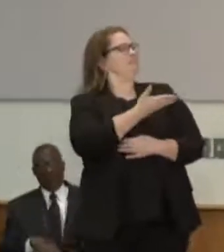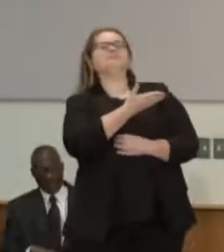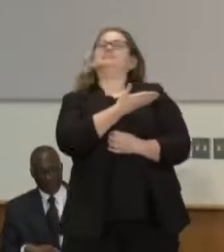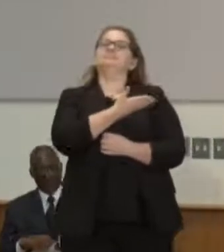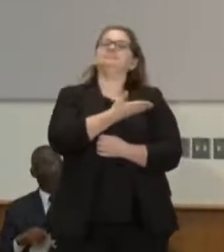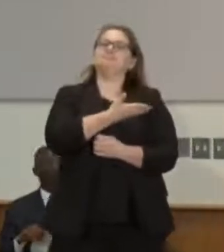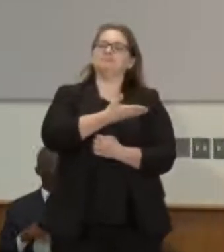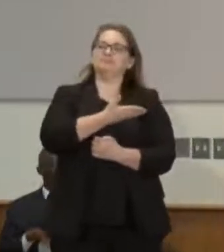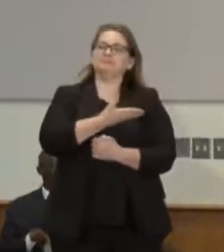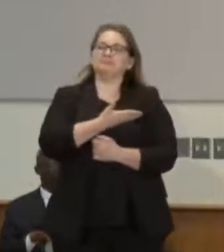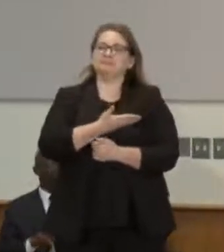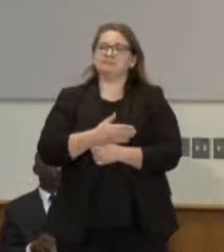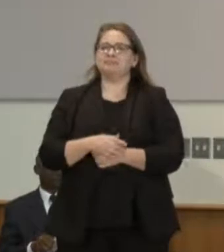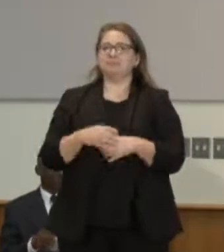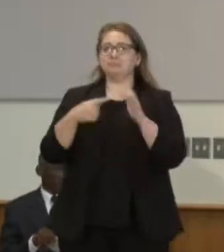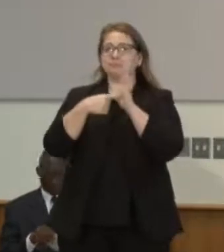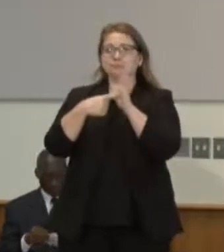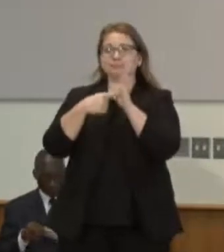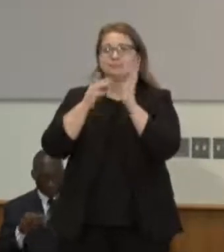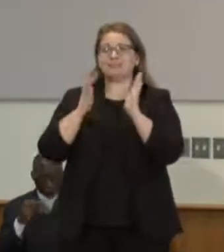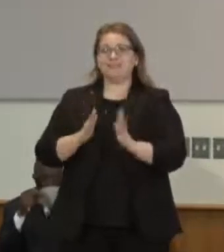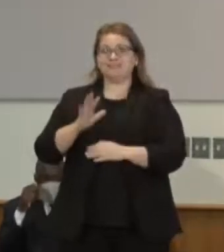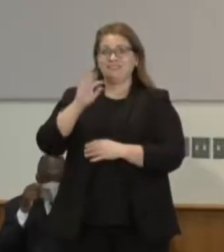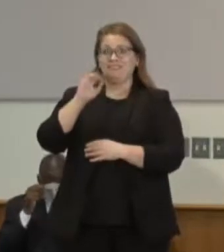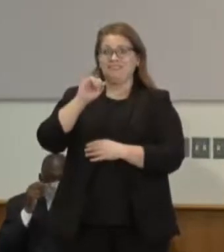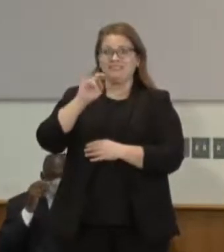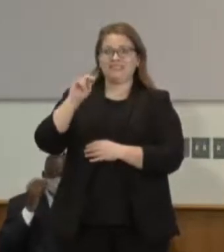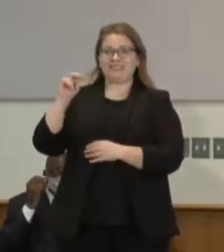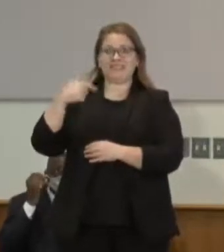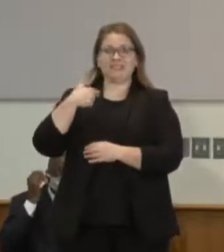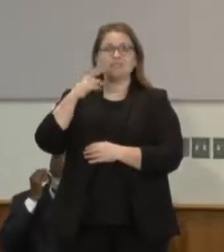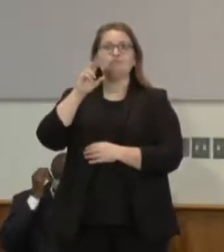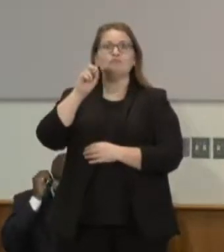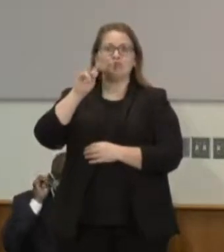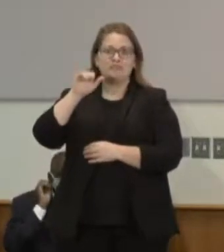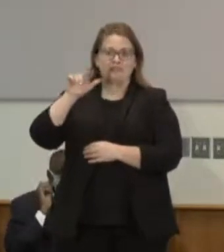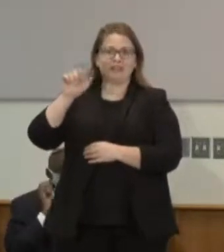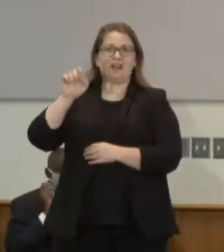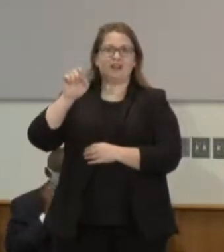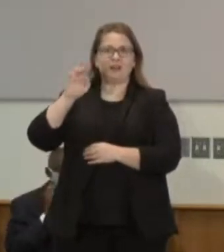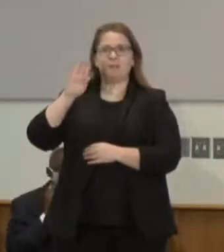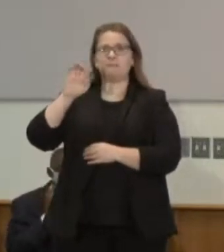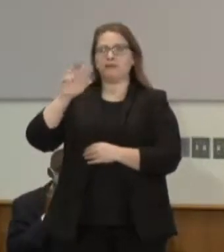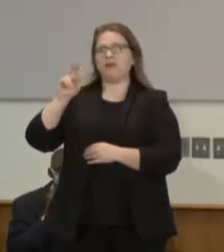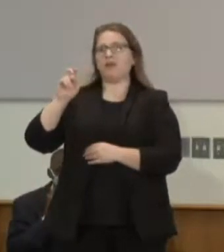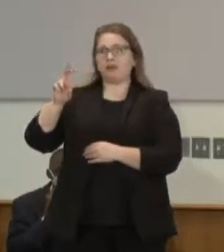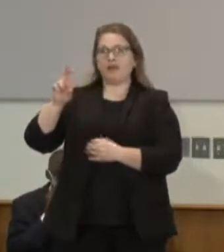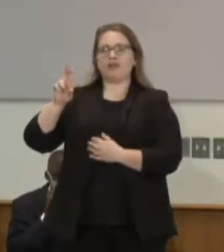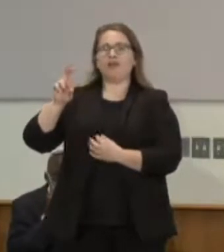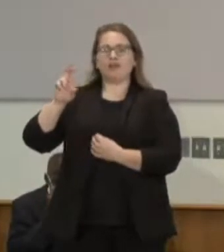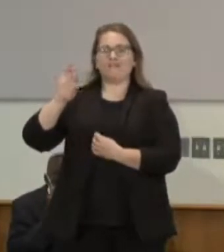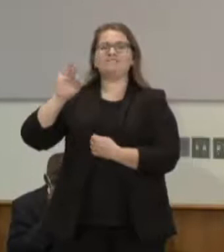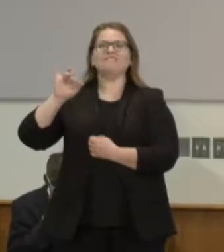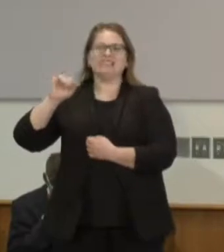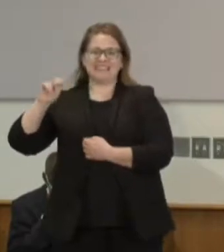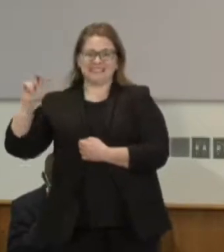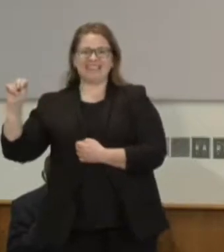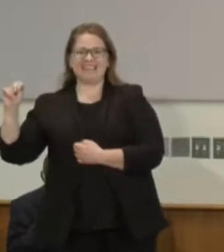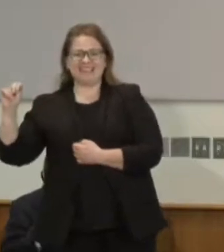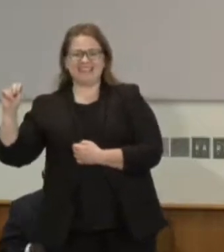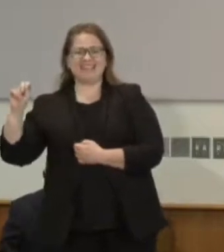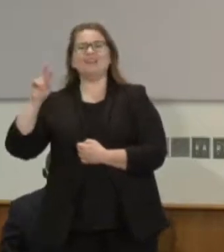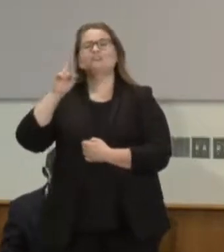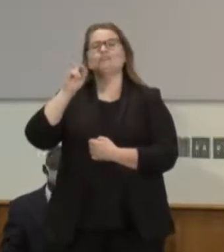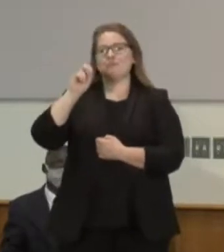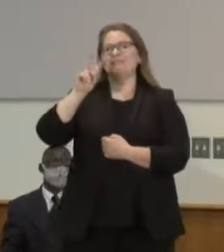representative Jamie Becker Finn Roseville I'm glad that Senator Champion brought up the voter restoration piece again I